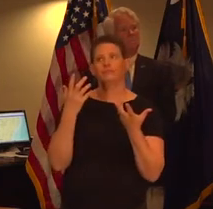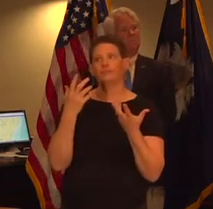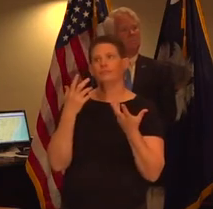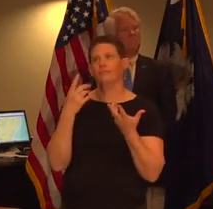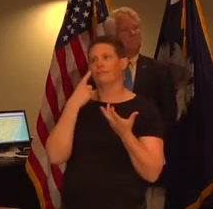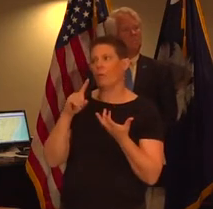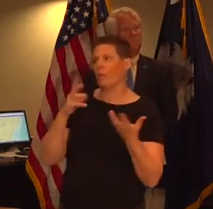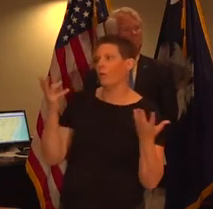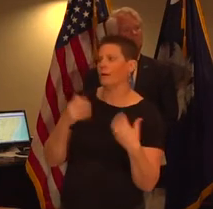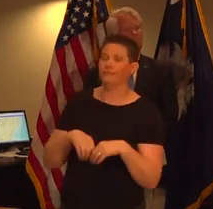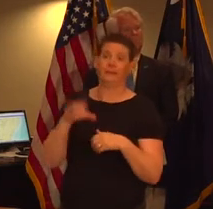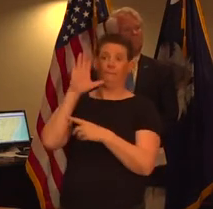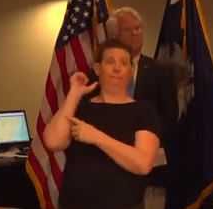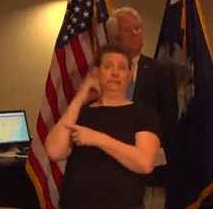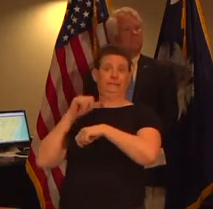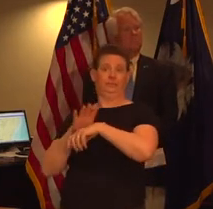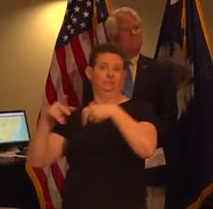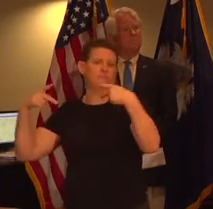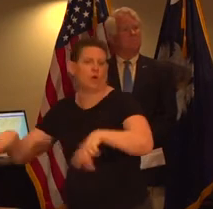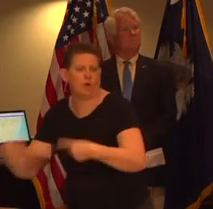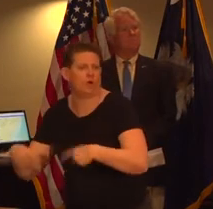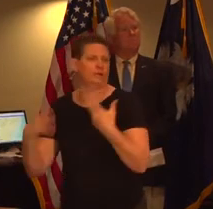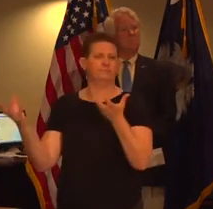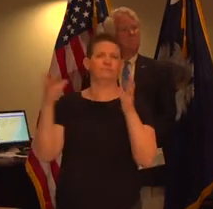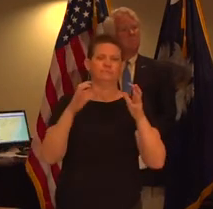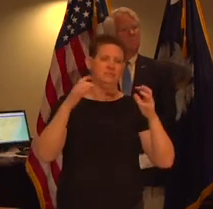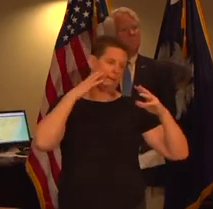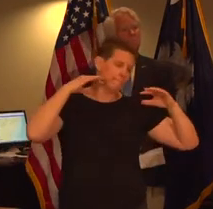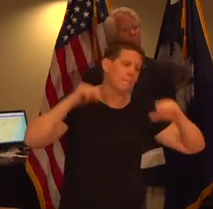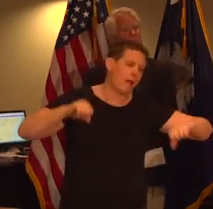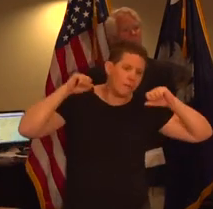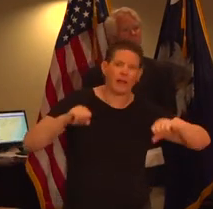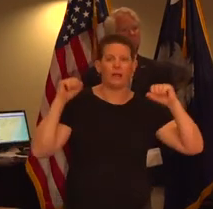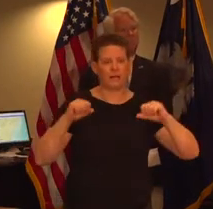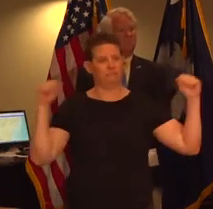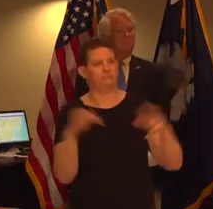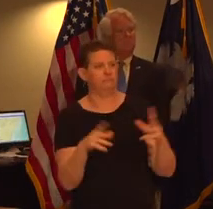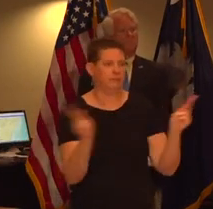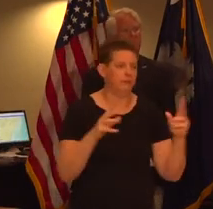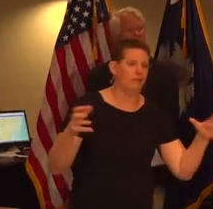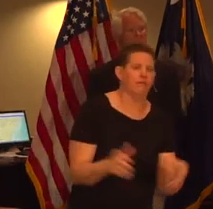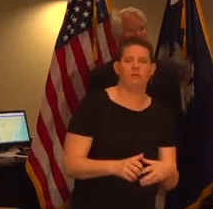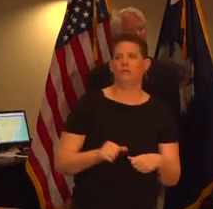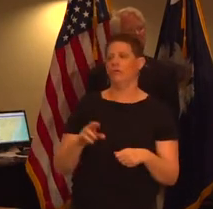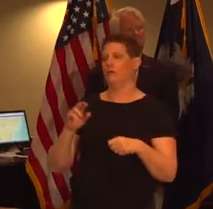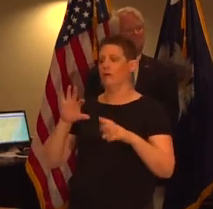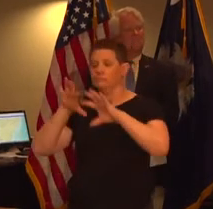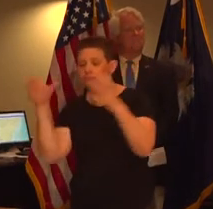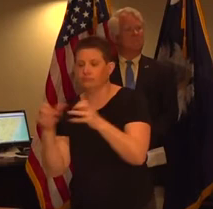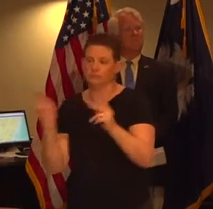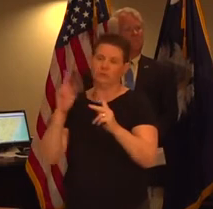apply to parties on the beach to boisterous gatherings or concerts to spontaneous gatherings or unruly